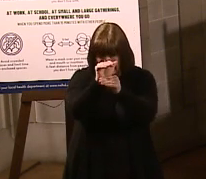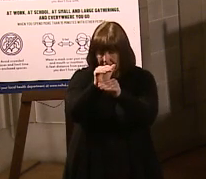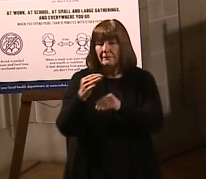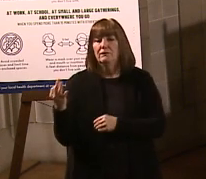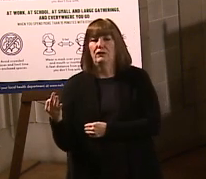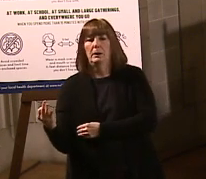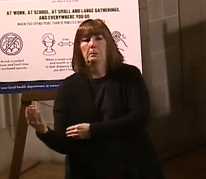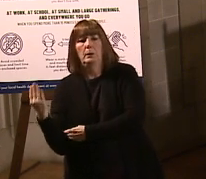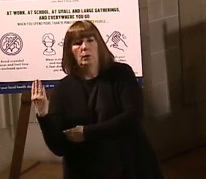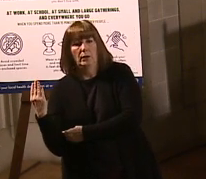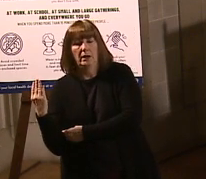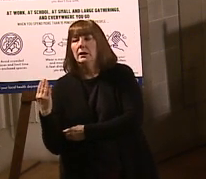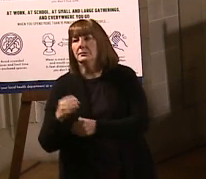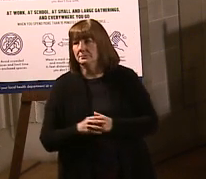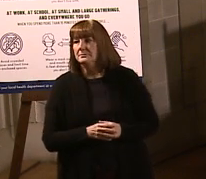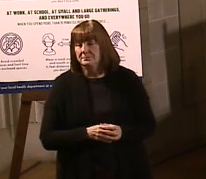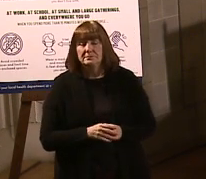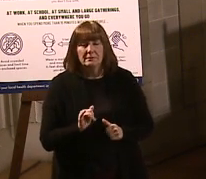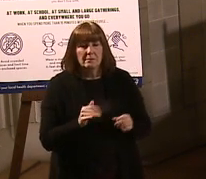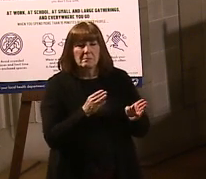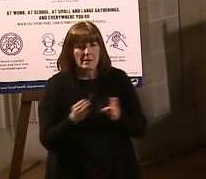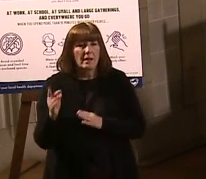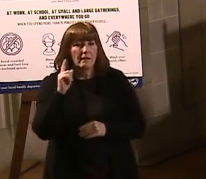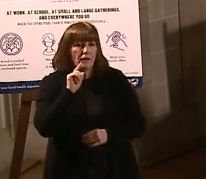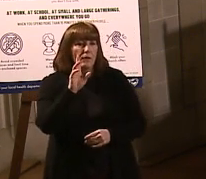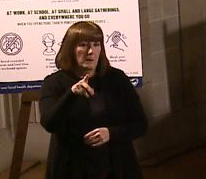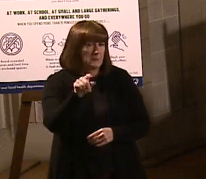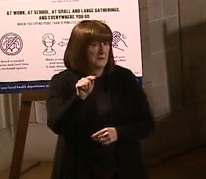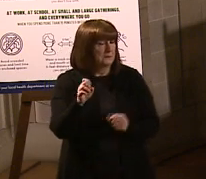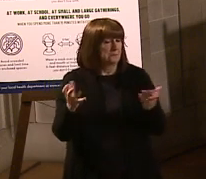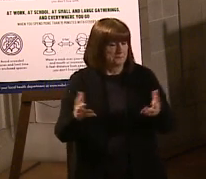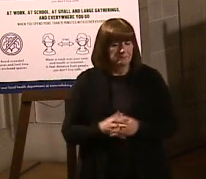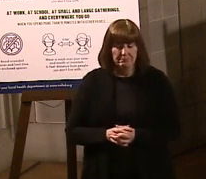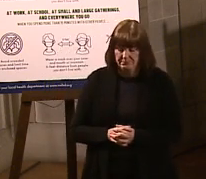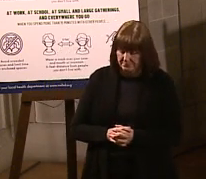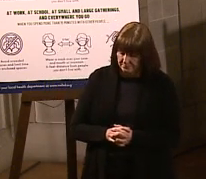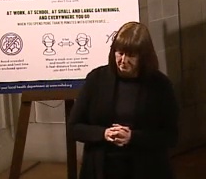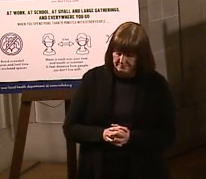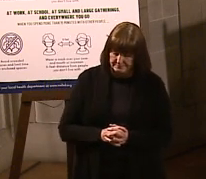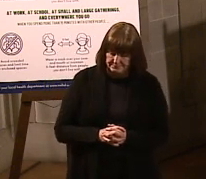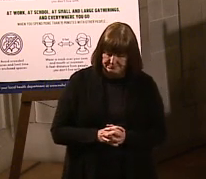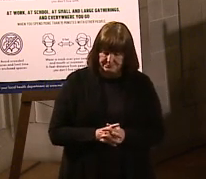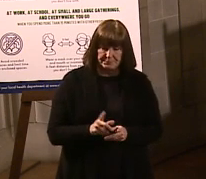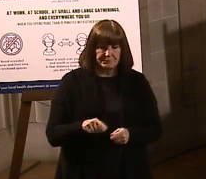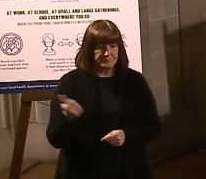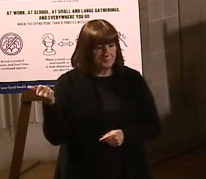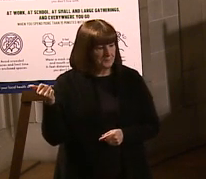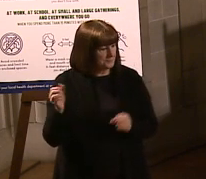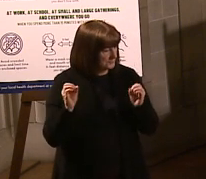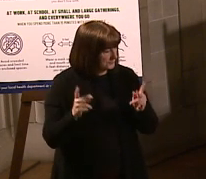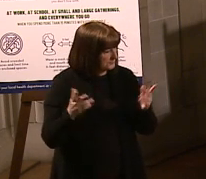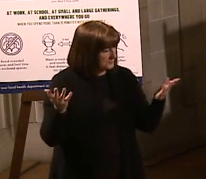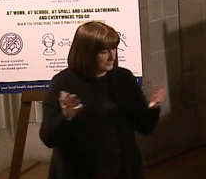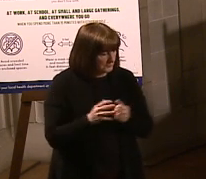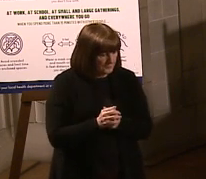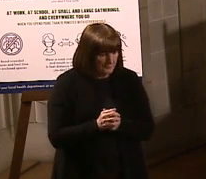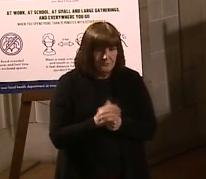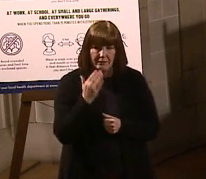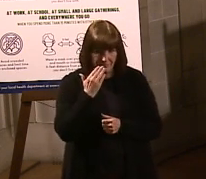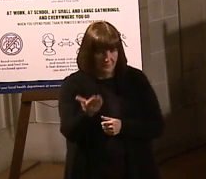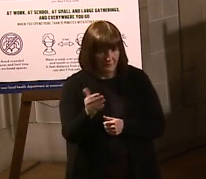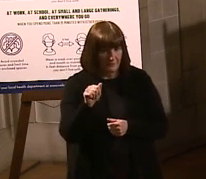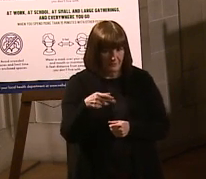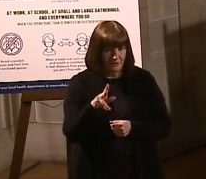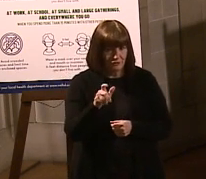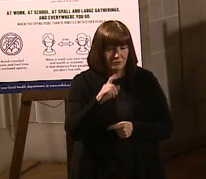Okay, great. So that would be the plan for the updates for that. Let's see. What else? Okay. So thank you very